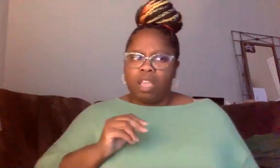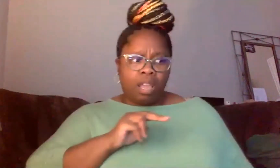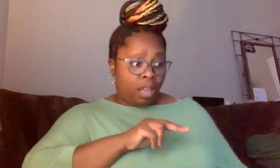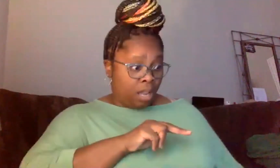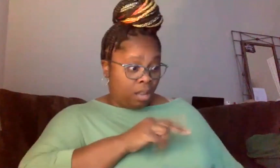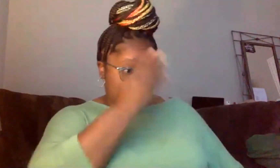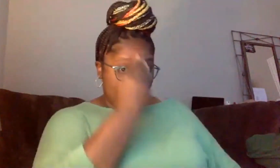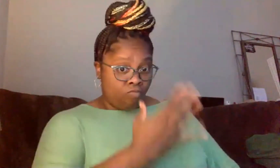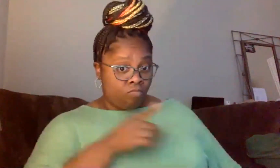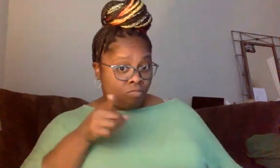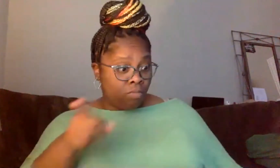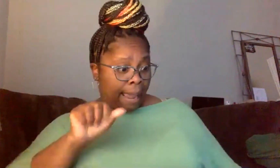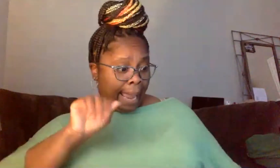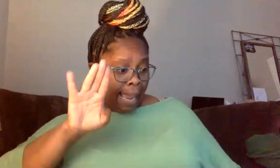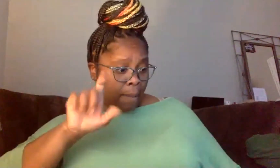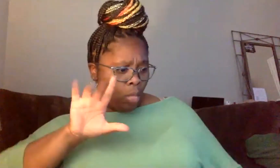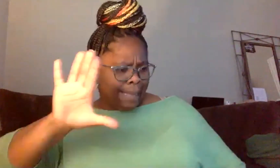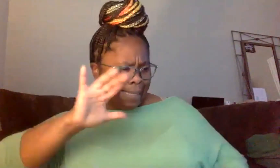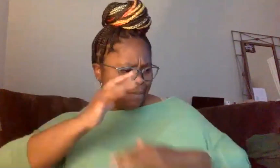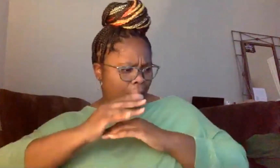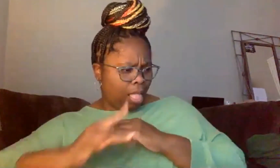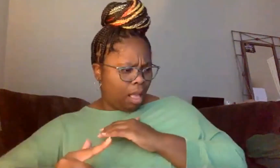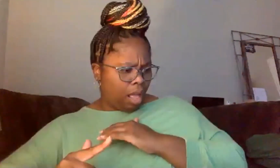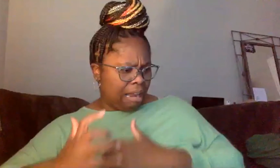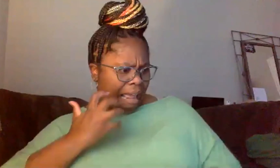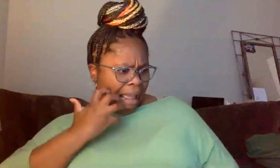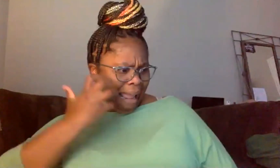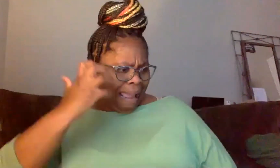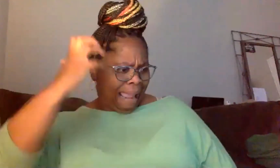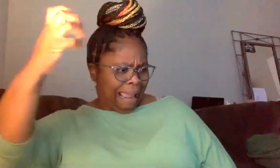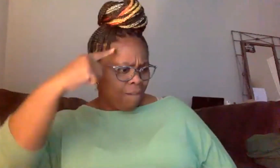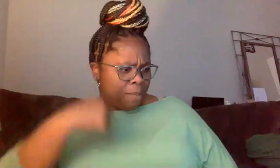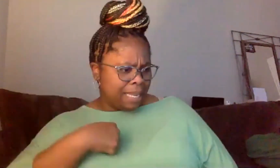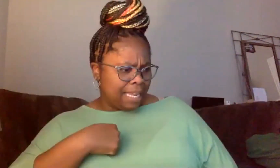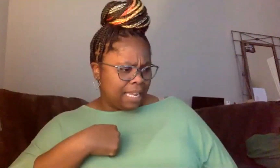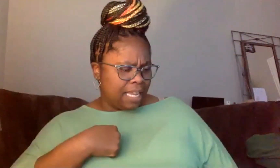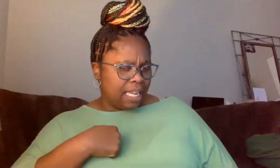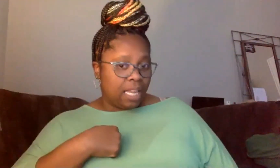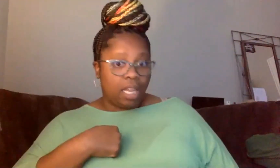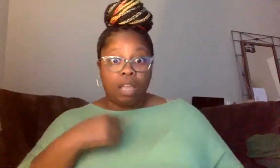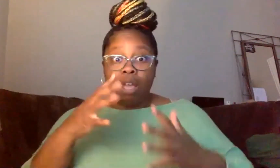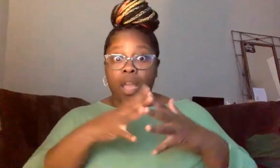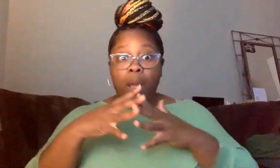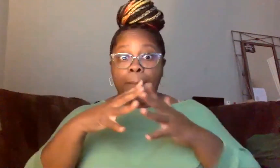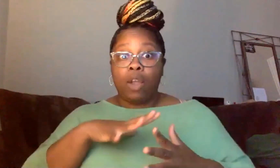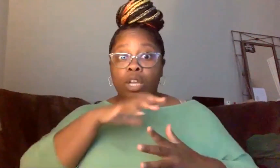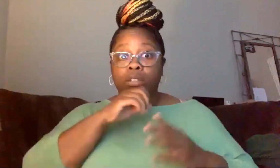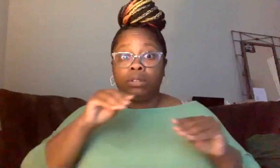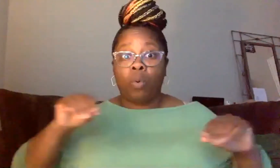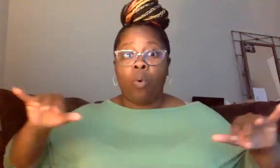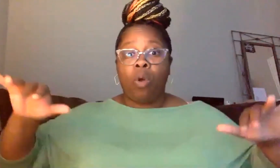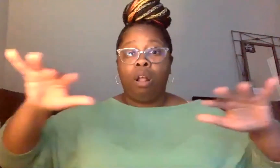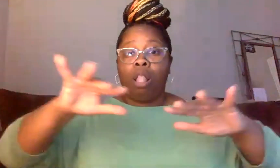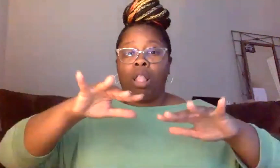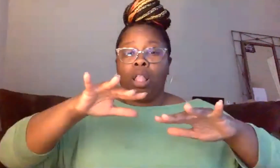blood has cried out to me from the ground. American soil is soaked with the blood of the African American